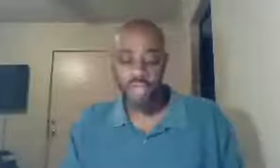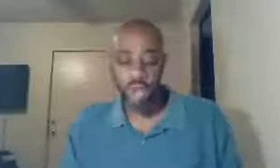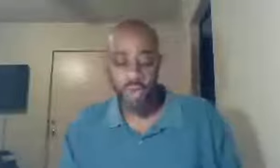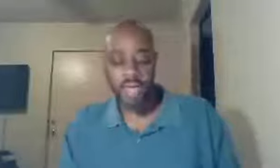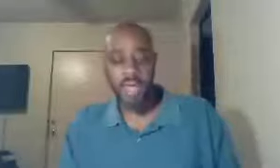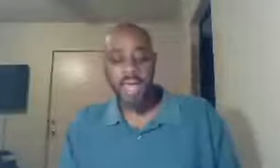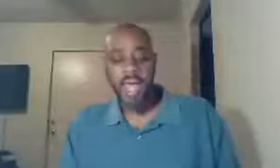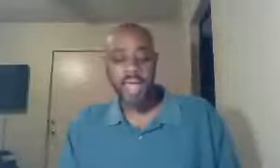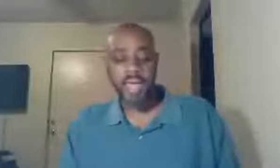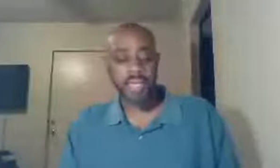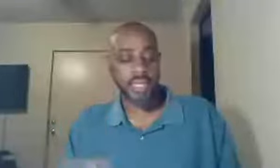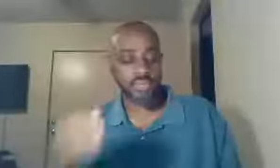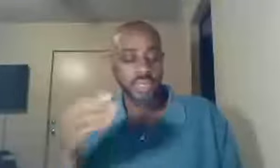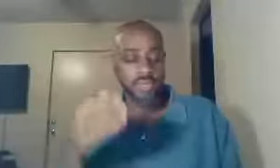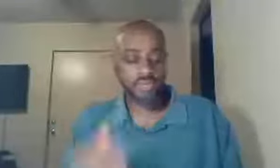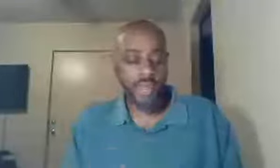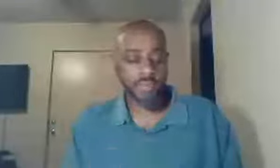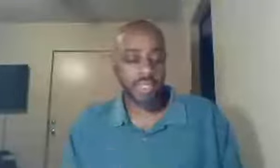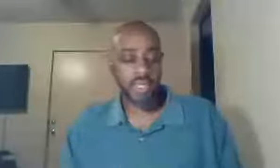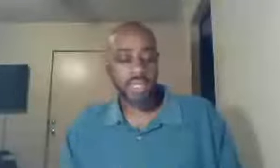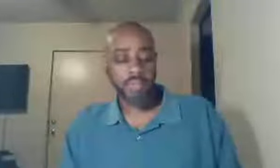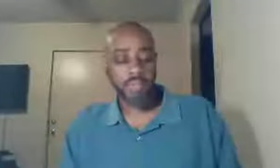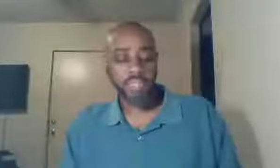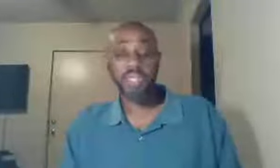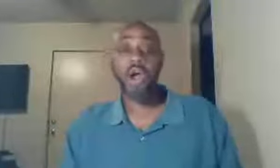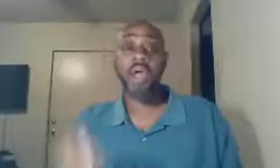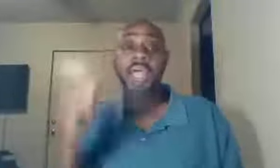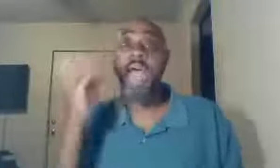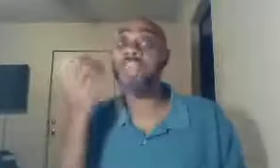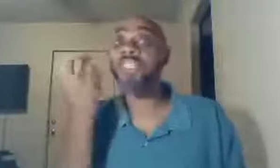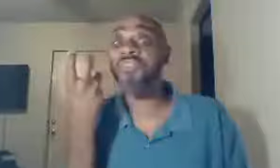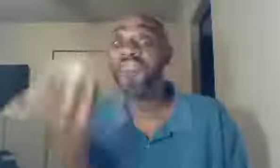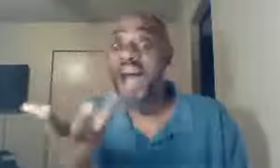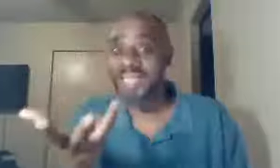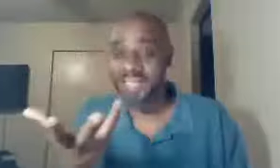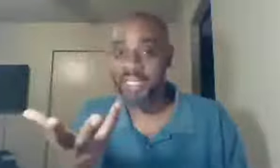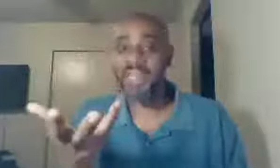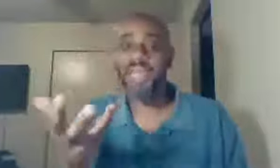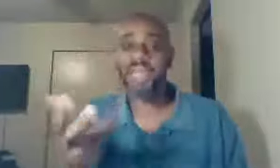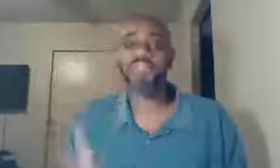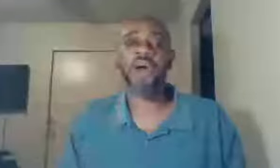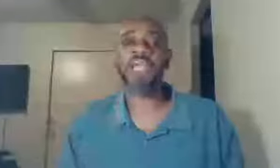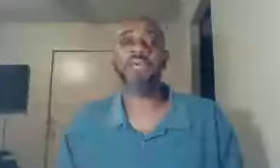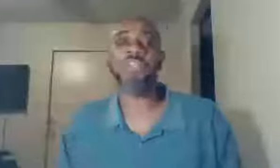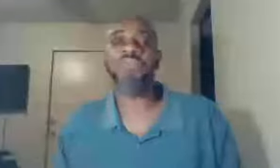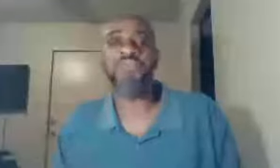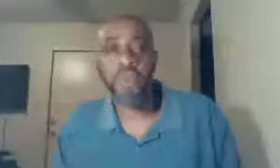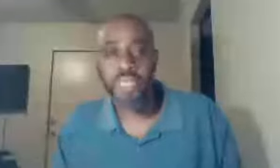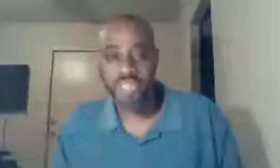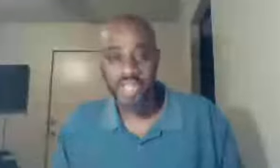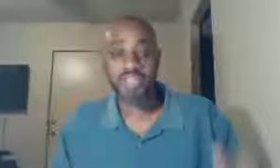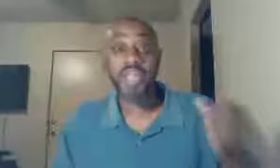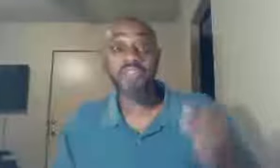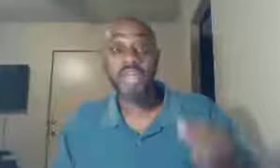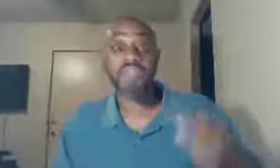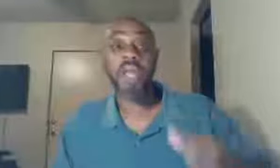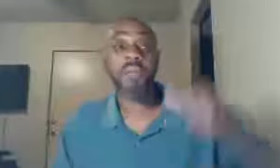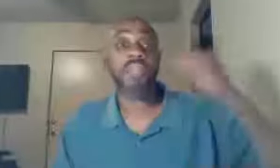Noah, and his family, in building the ark, as folly, they thought it was foolishness, they thought it was